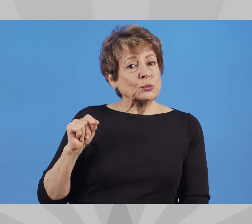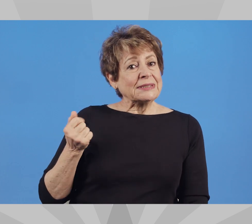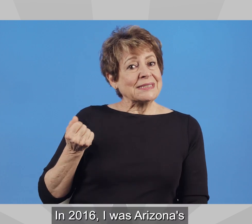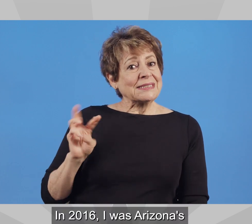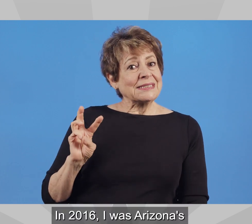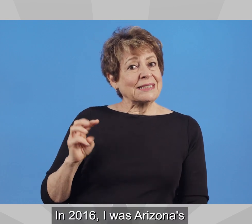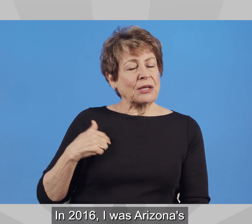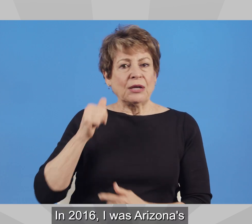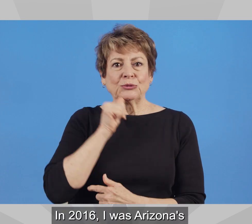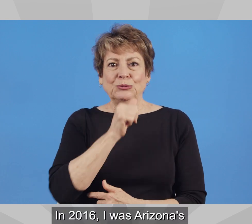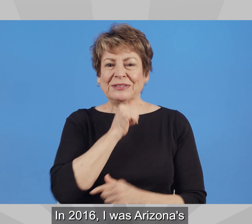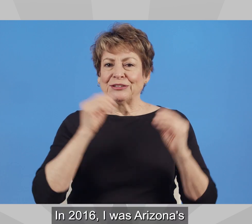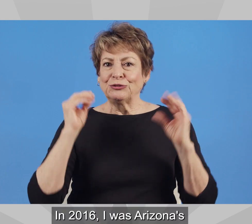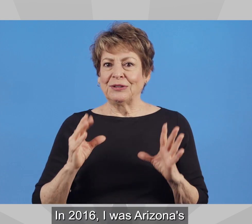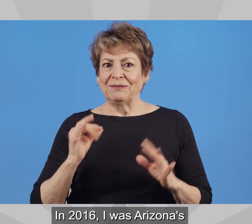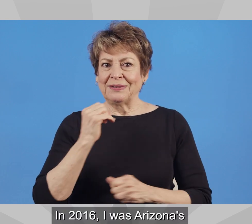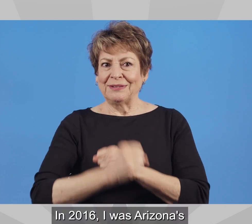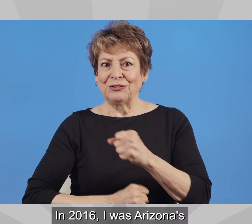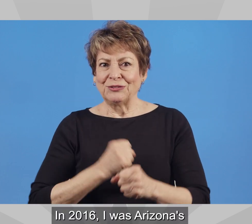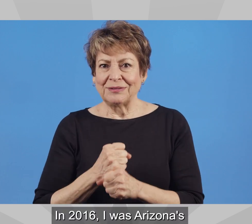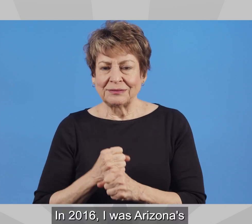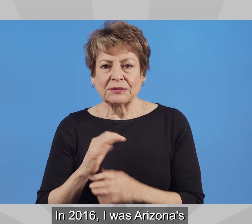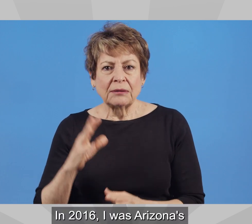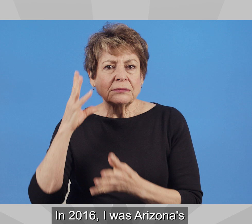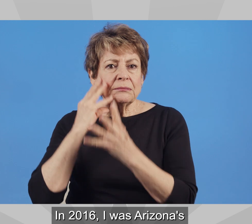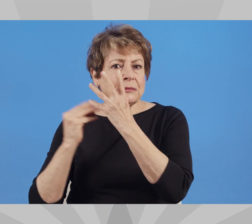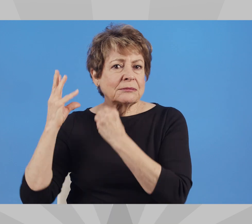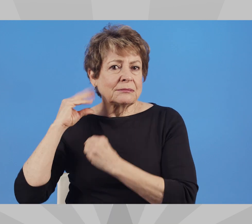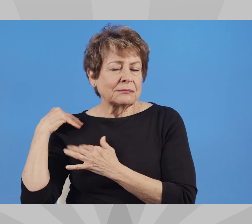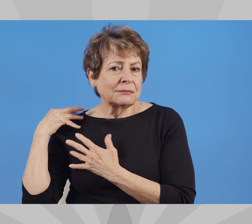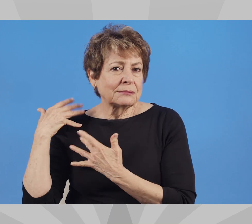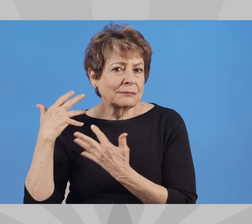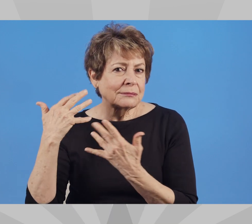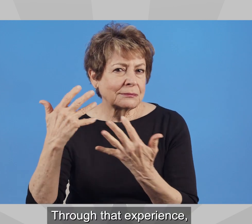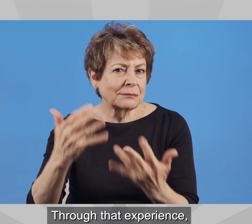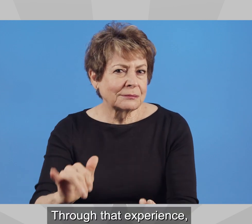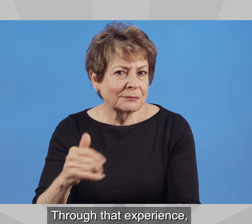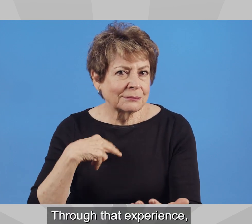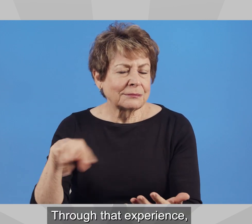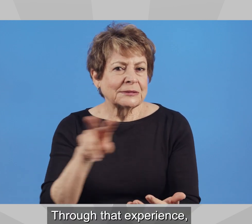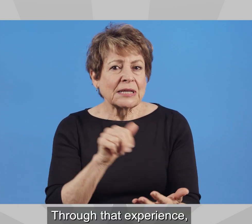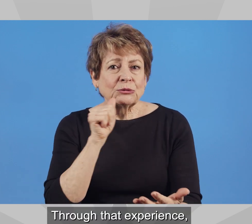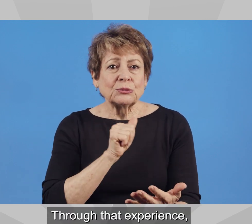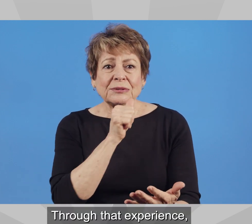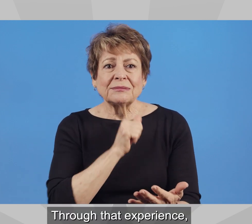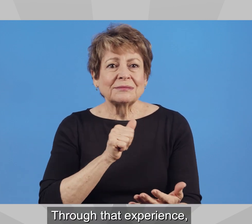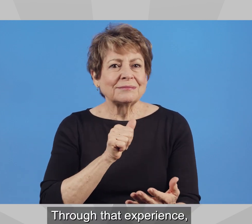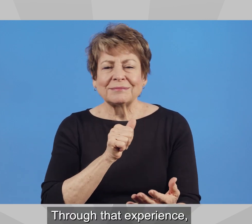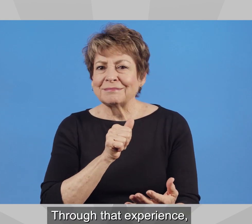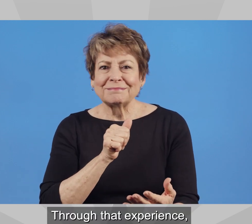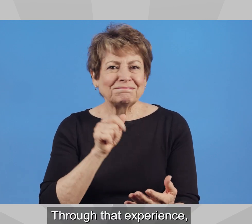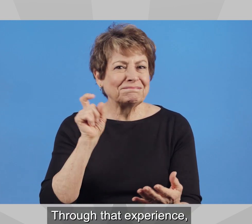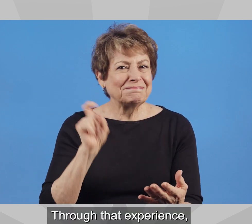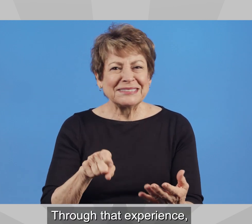In 2016, I was Arizona's Teacher of the Year. Through that experience, I